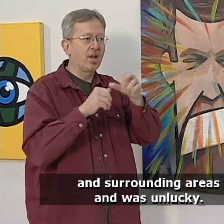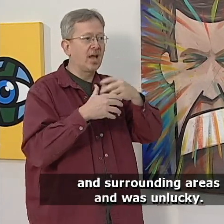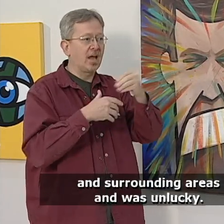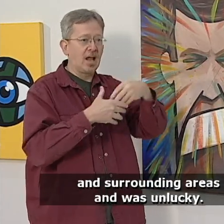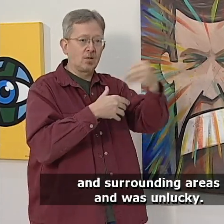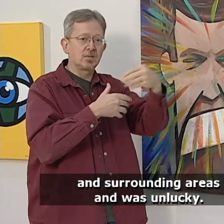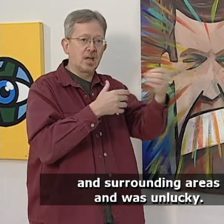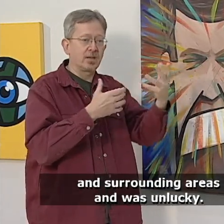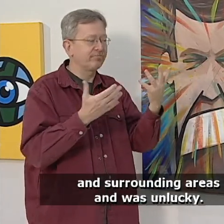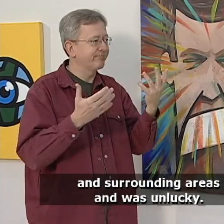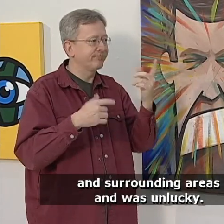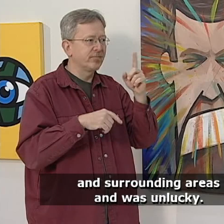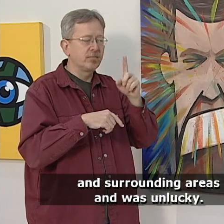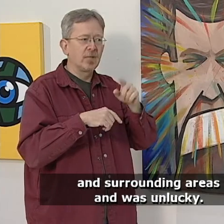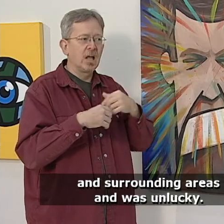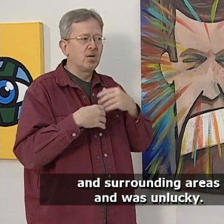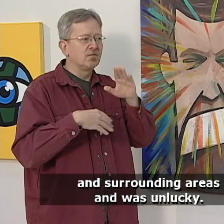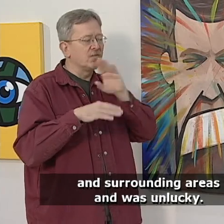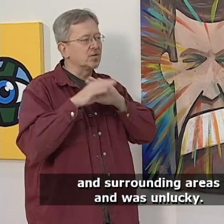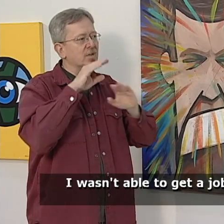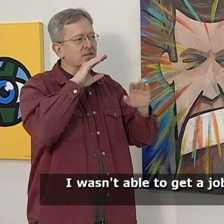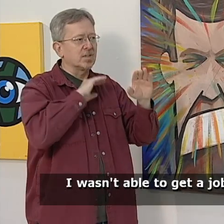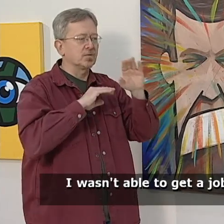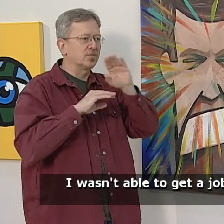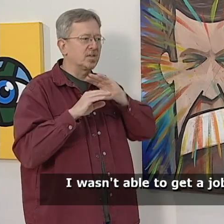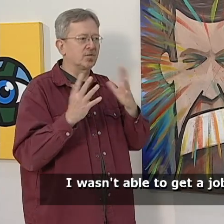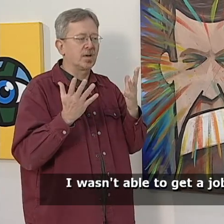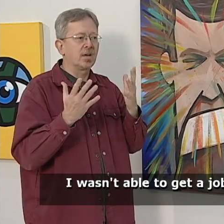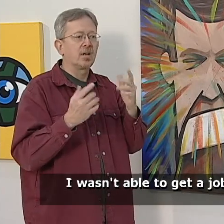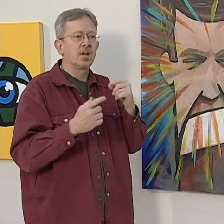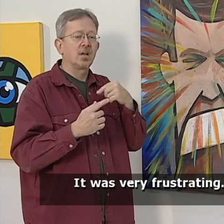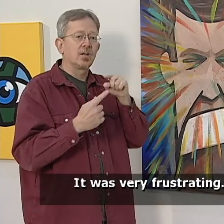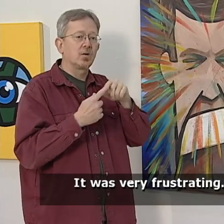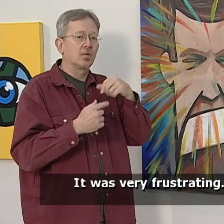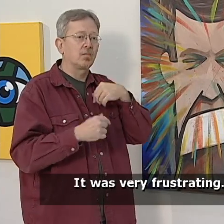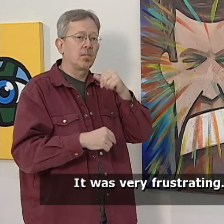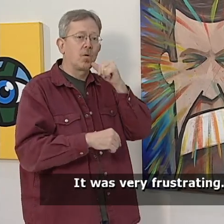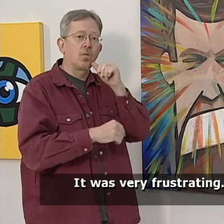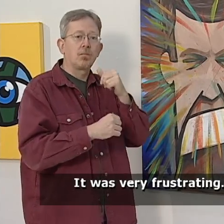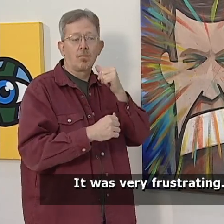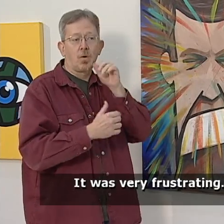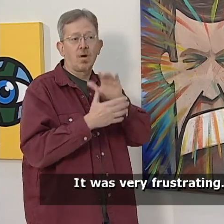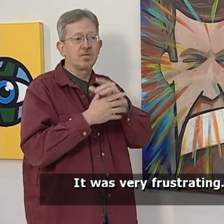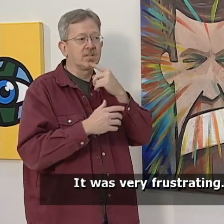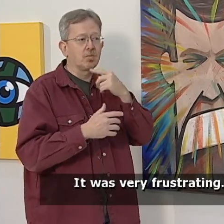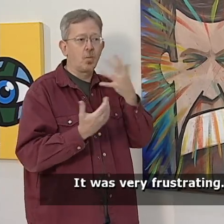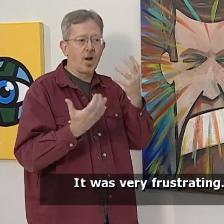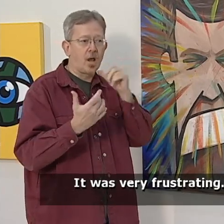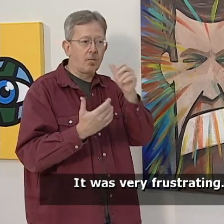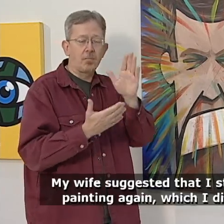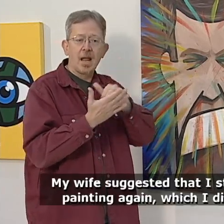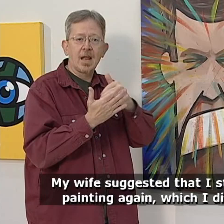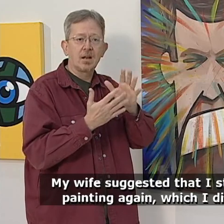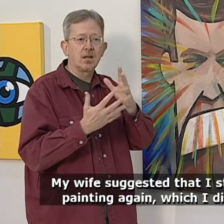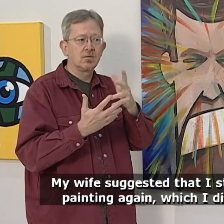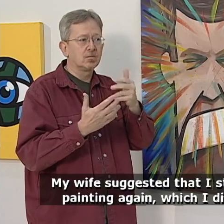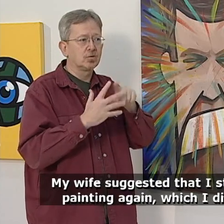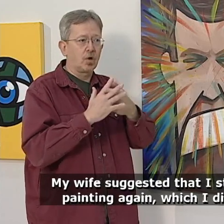surrounding areas and was unlucky. I wasn't able to get a job. It was very frustrating. My wife